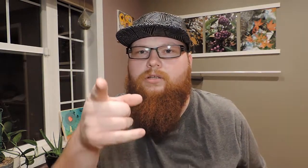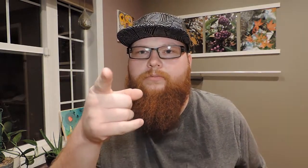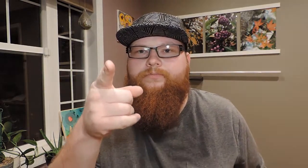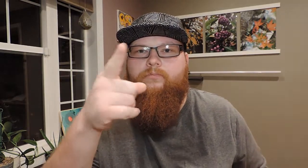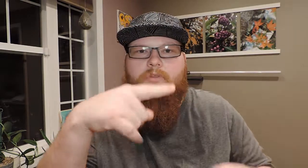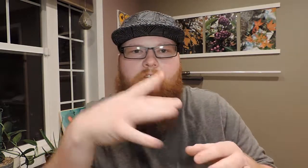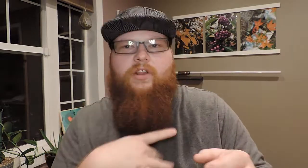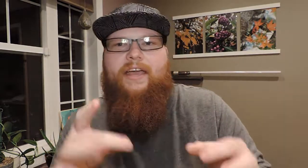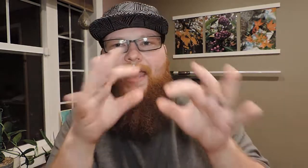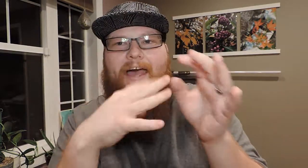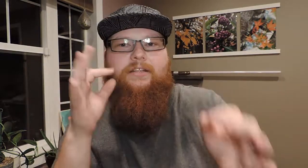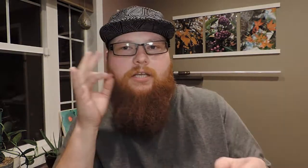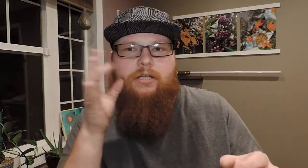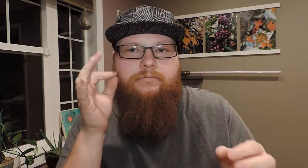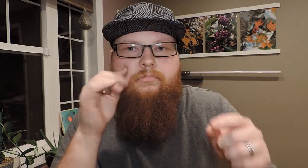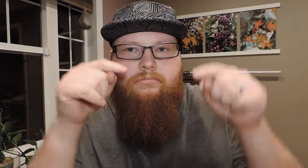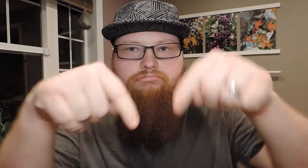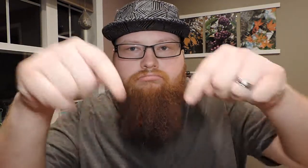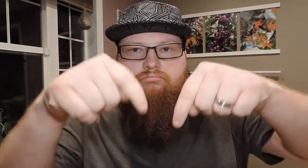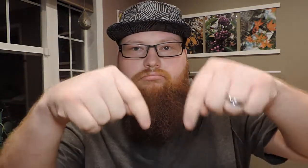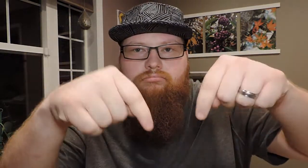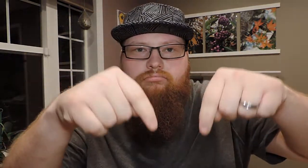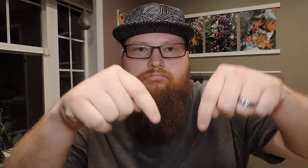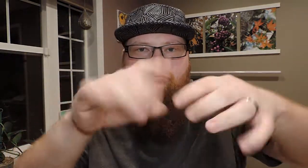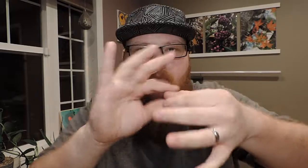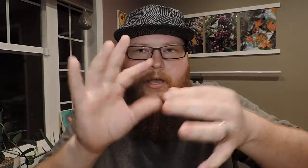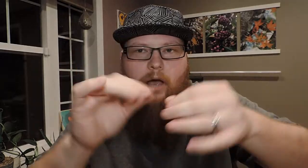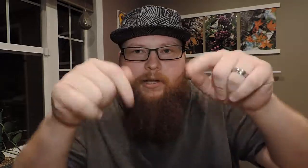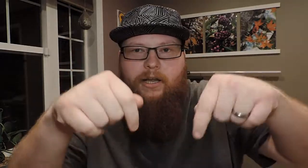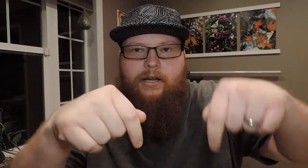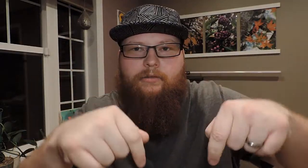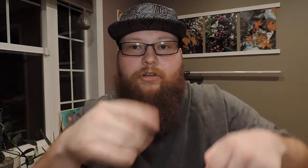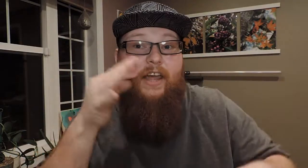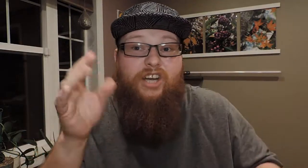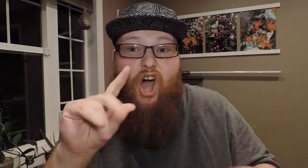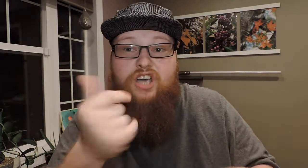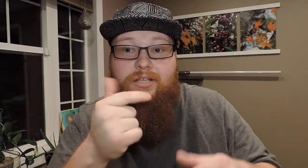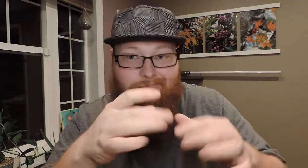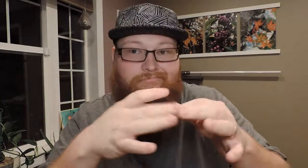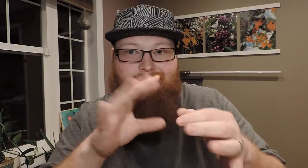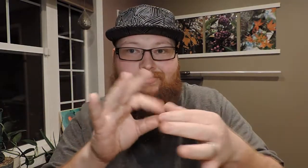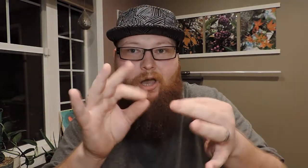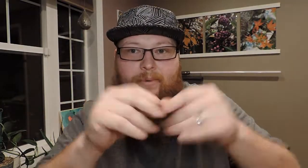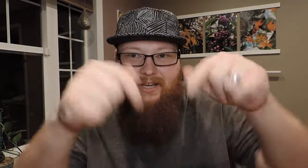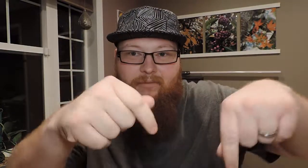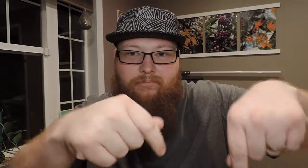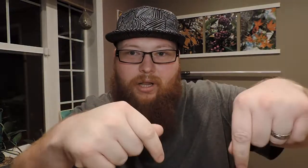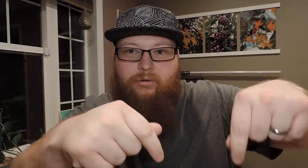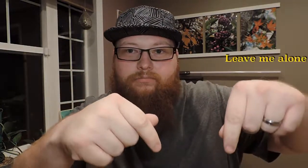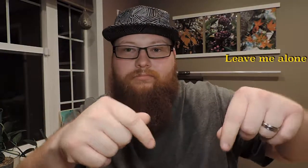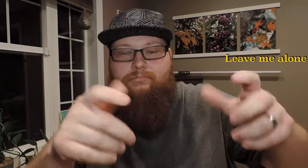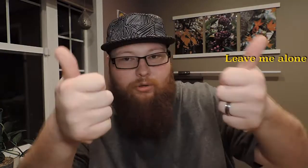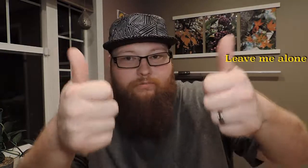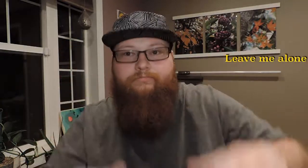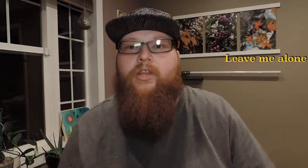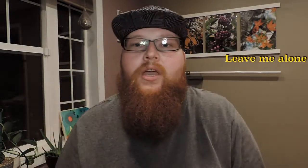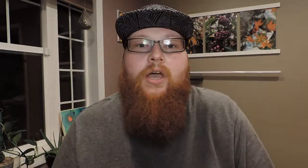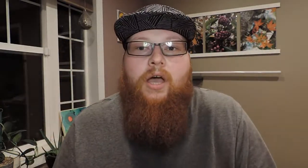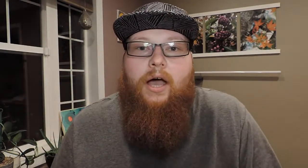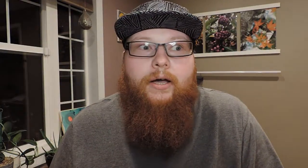Hey, if you like cats, make a comment down here. If like dogs, comment down below, too. Um,